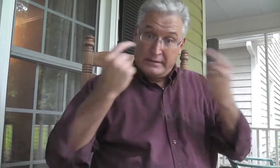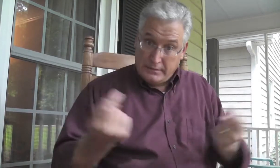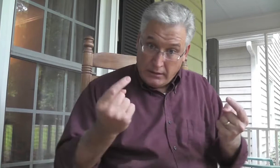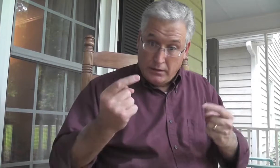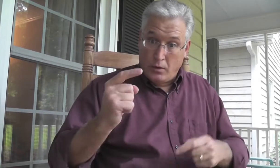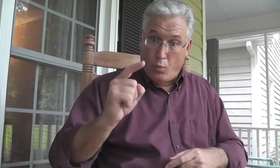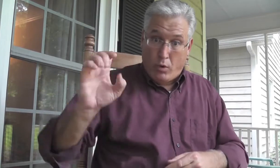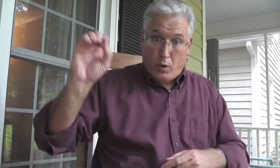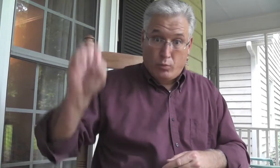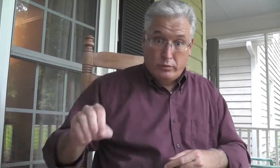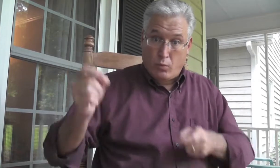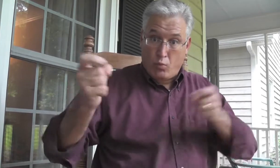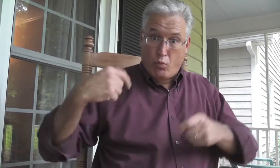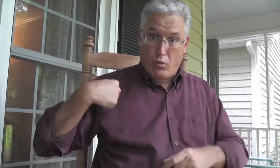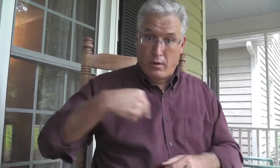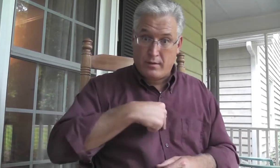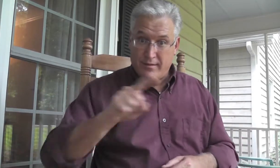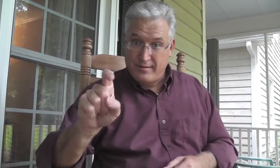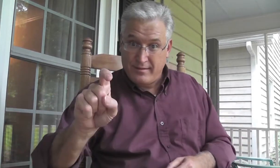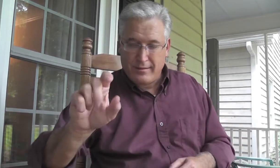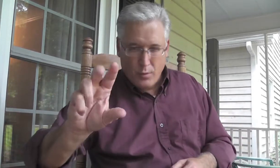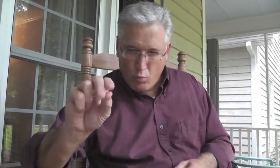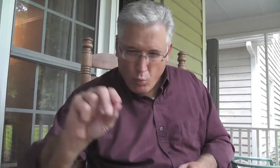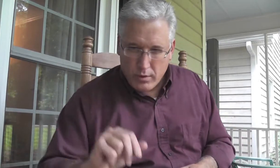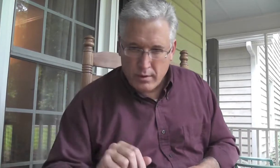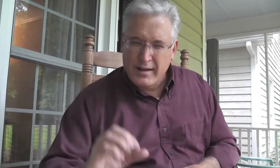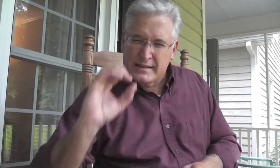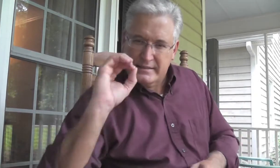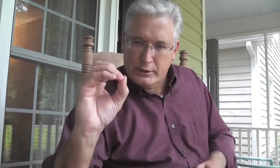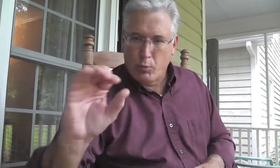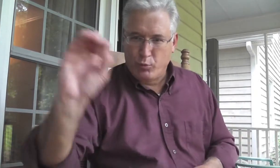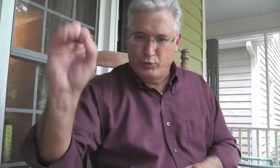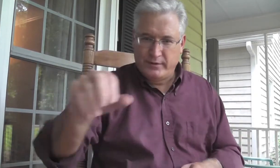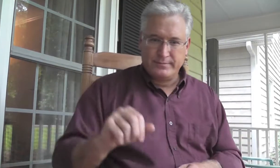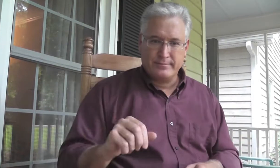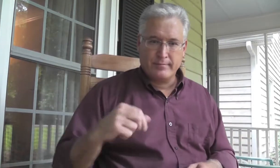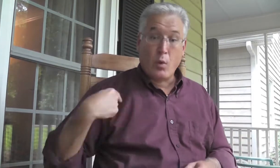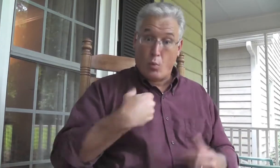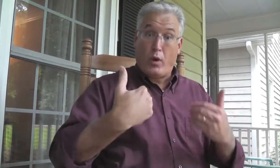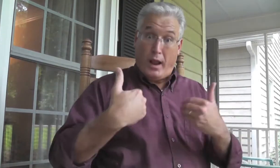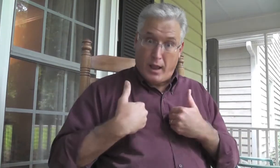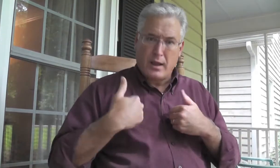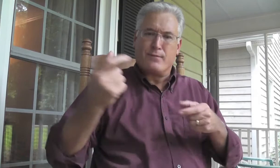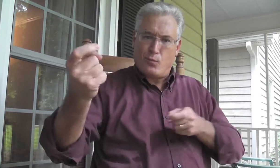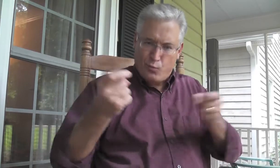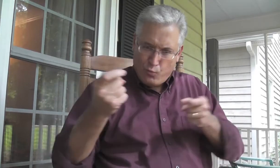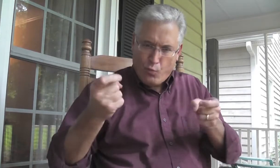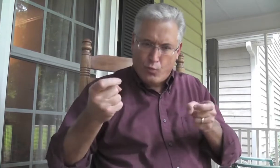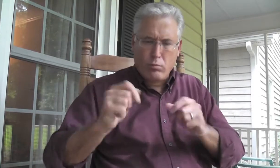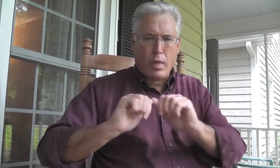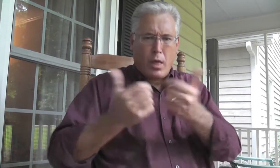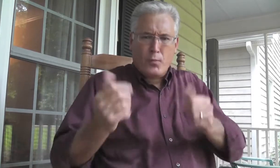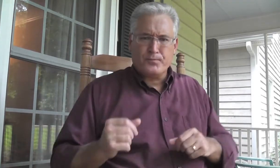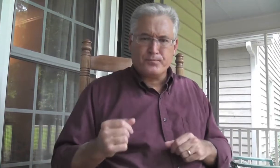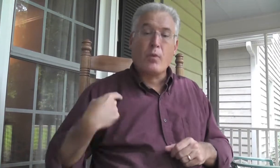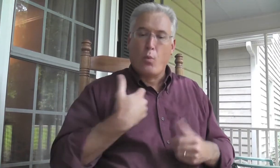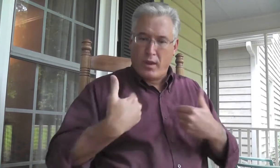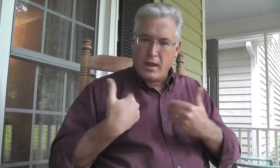A question. Do you think sin has control over you 100%? No. Believe it. It's 0%. No control.